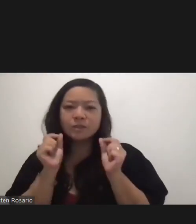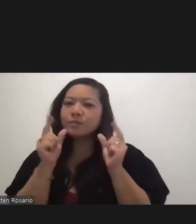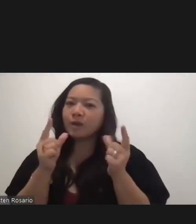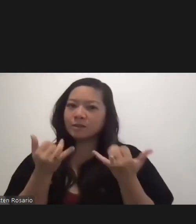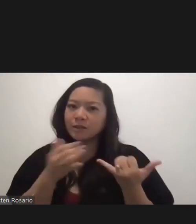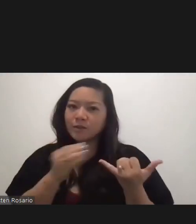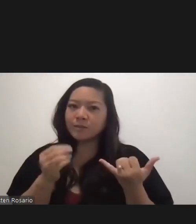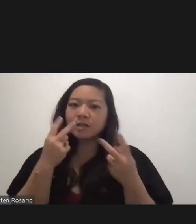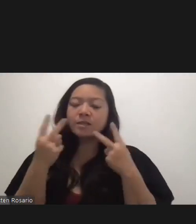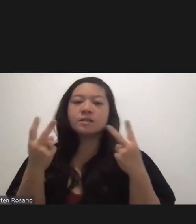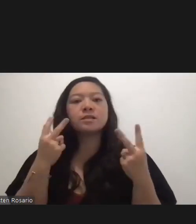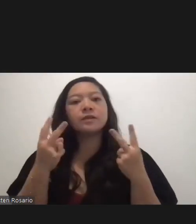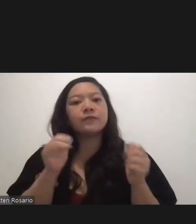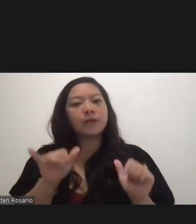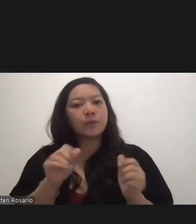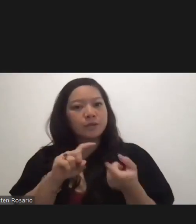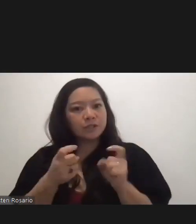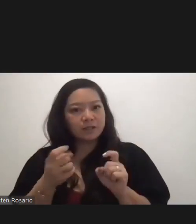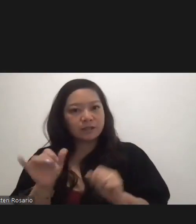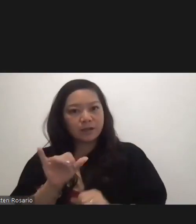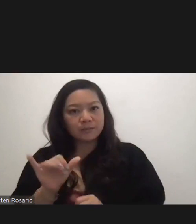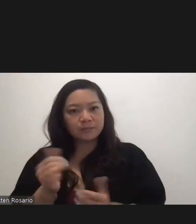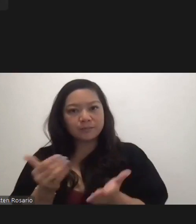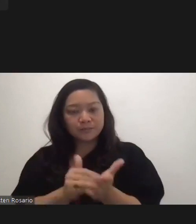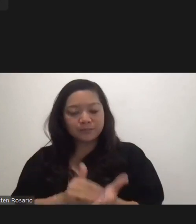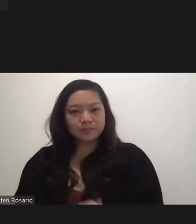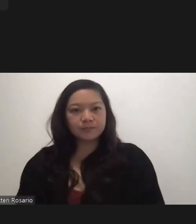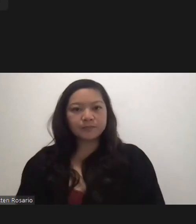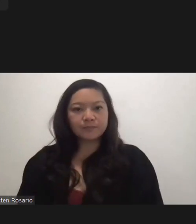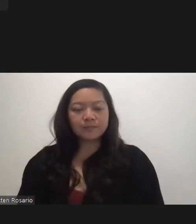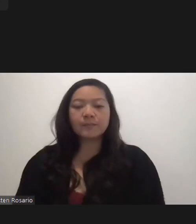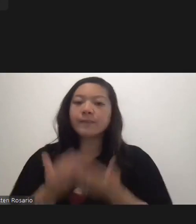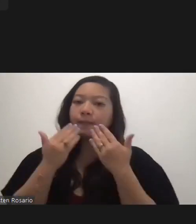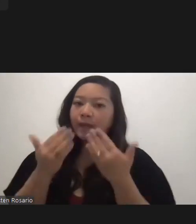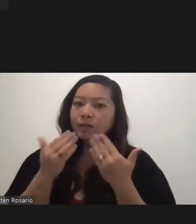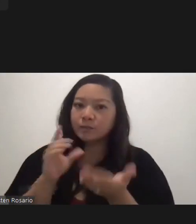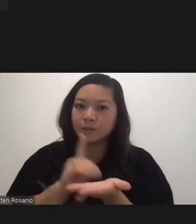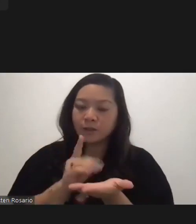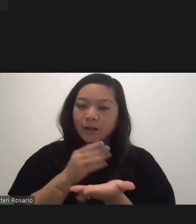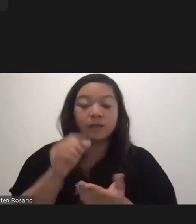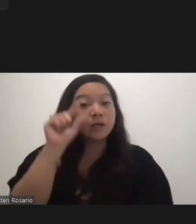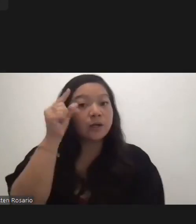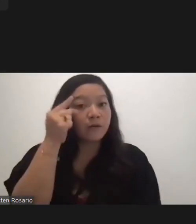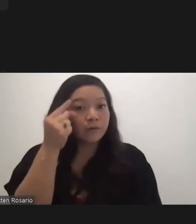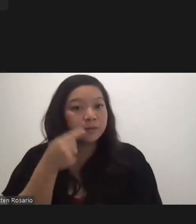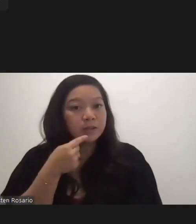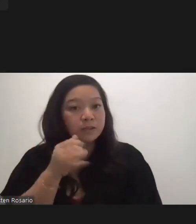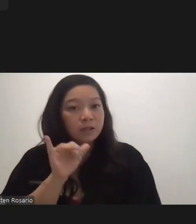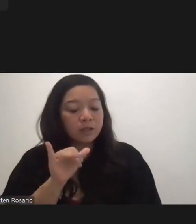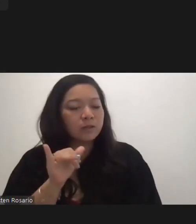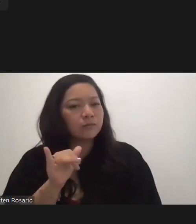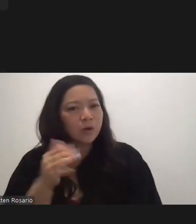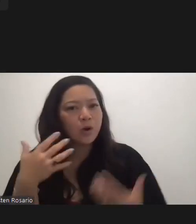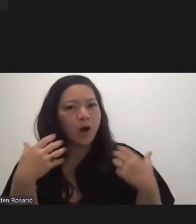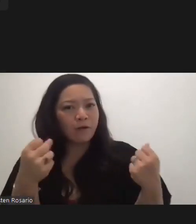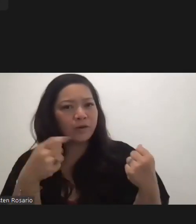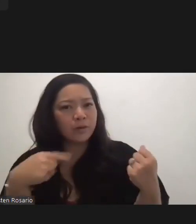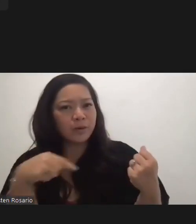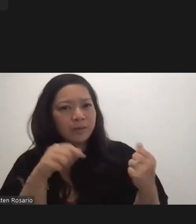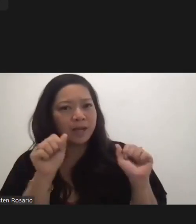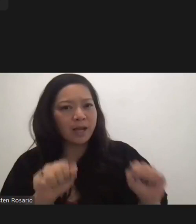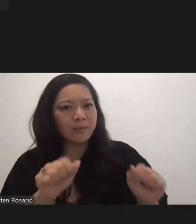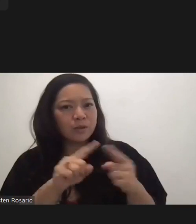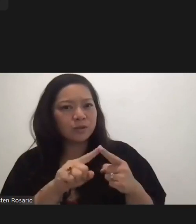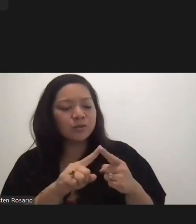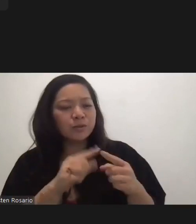to be seen if that will change again as well. Okay. Thank you. Thank you, Doc. And, Gov, you said you're fairly confident that we'll be able to hit